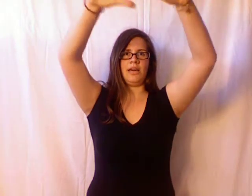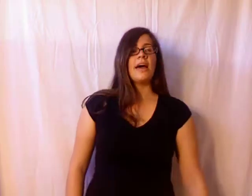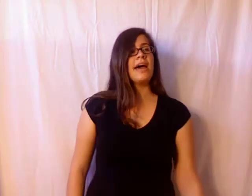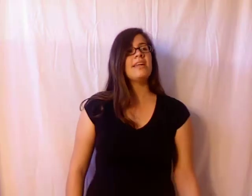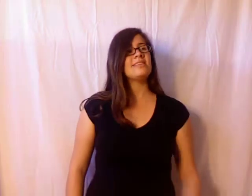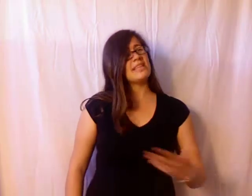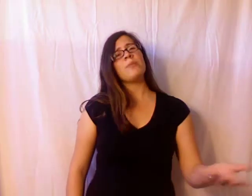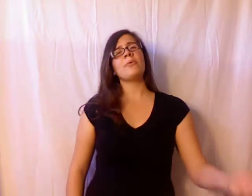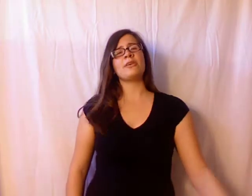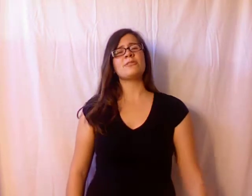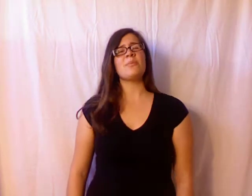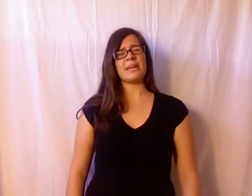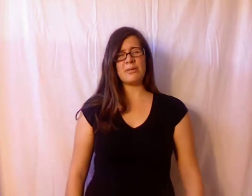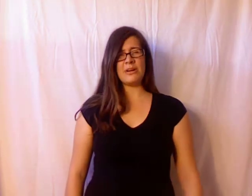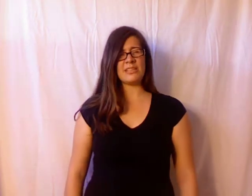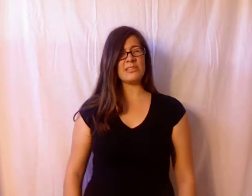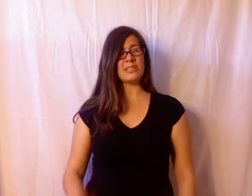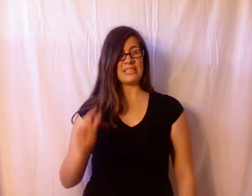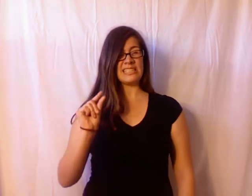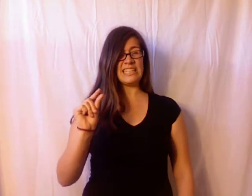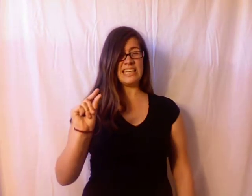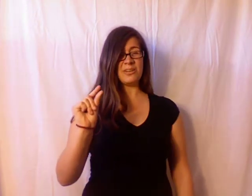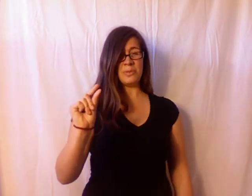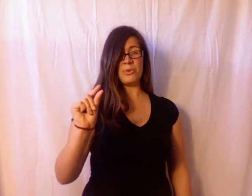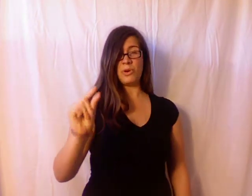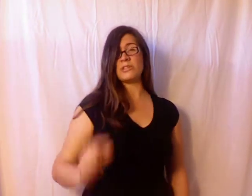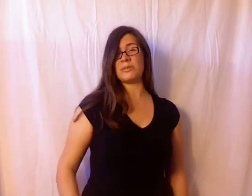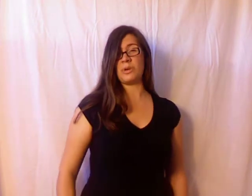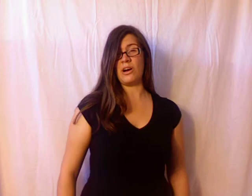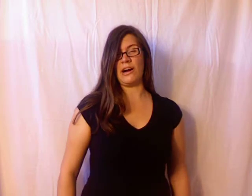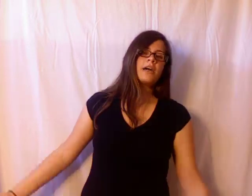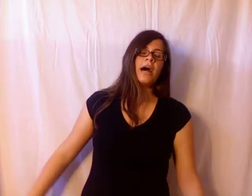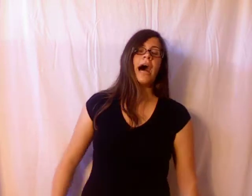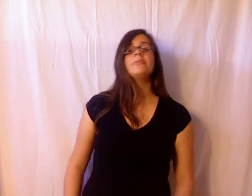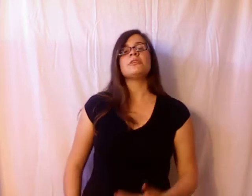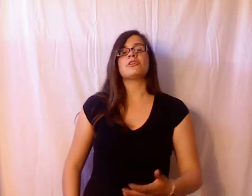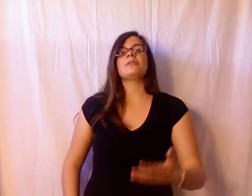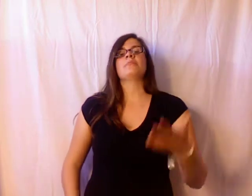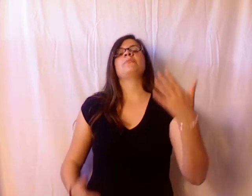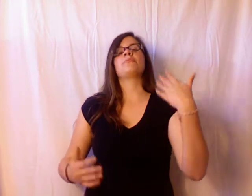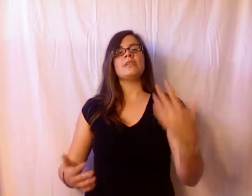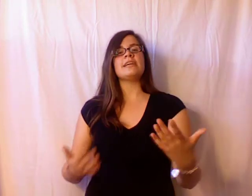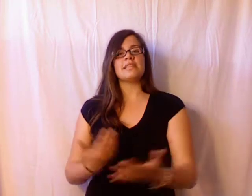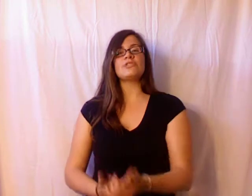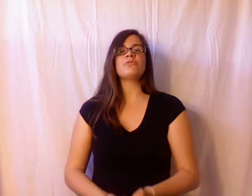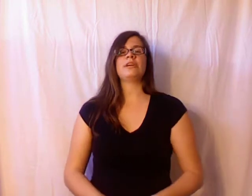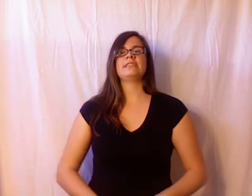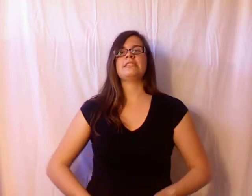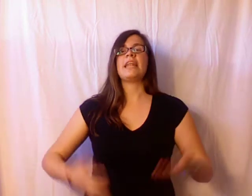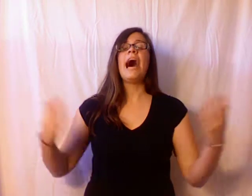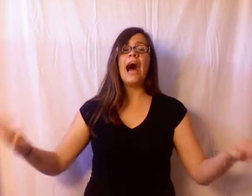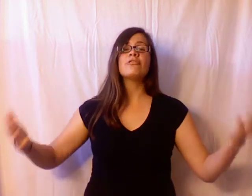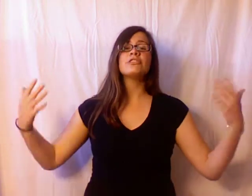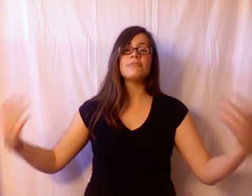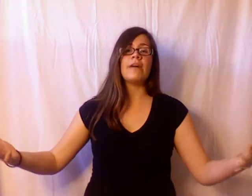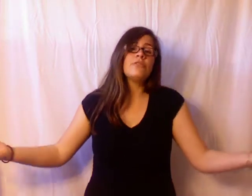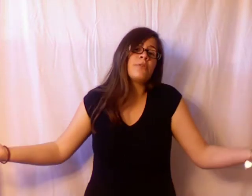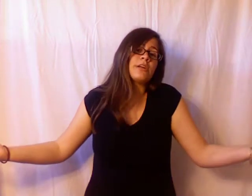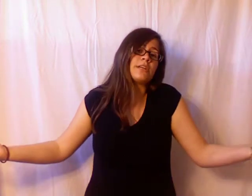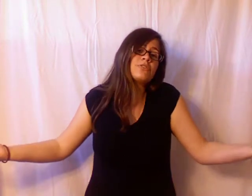And if at that point you start making Americans look a little bit worse than we are. I'm here to show you some really essential phrases and how to survive in a foreign country